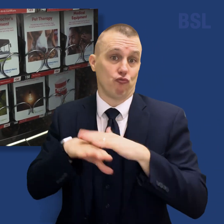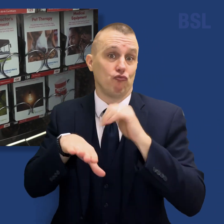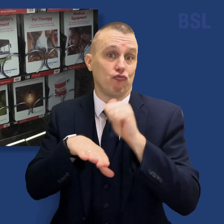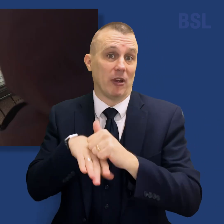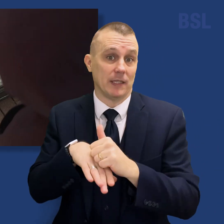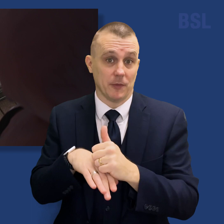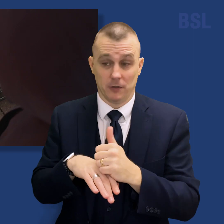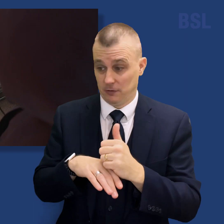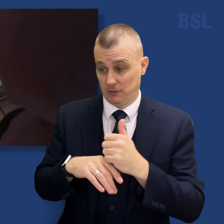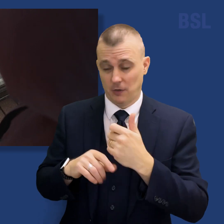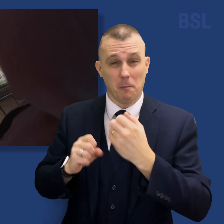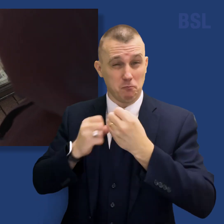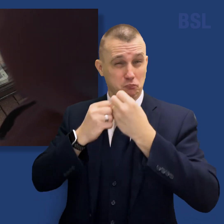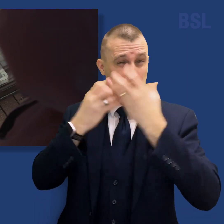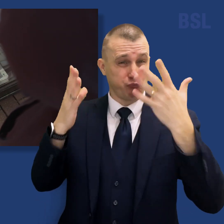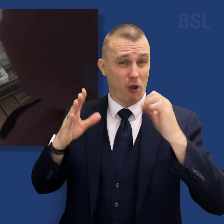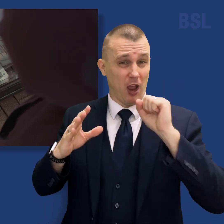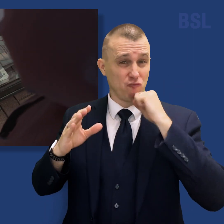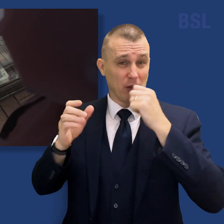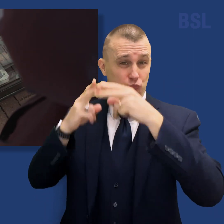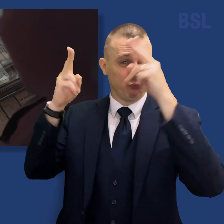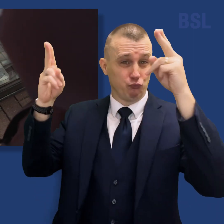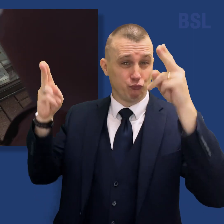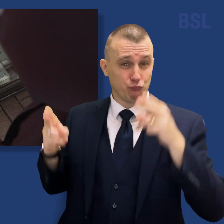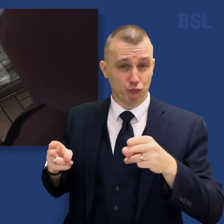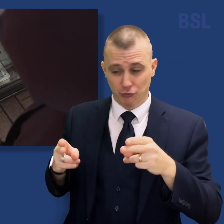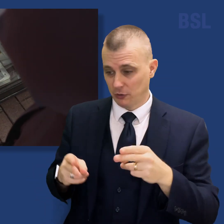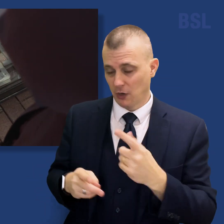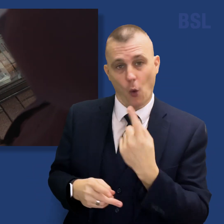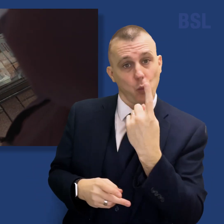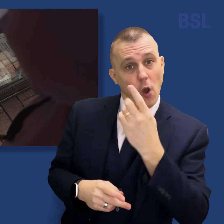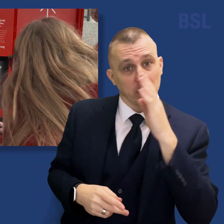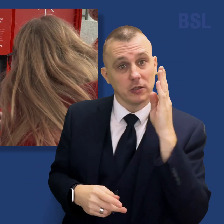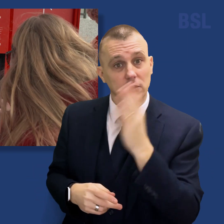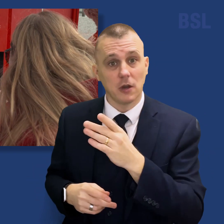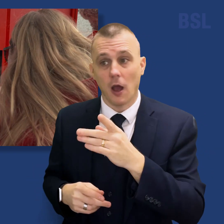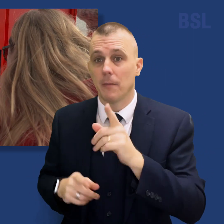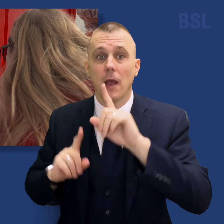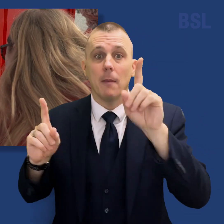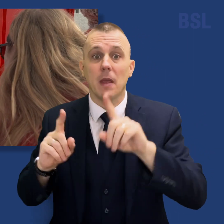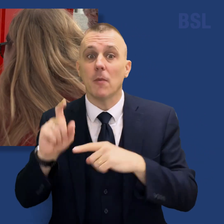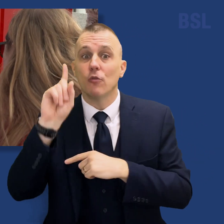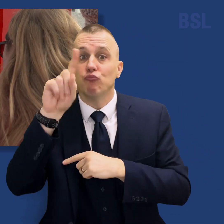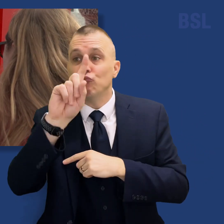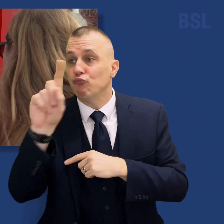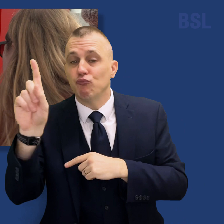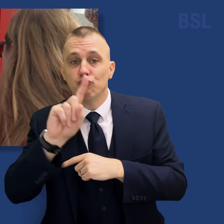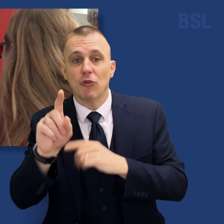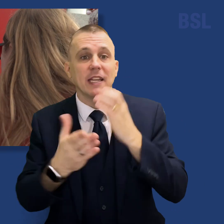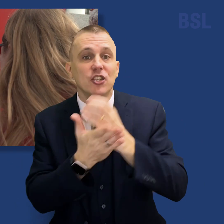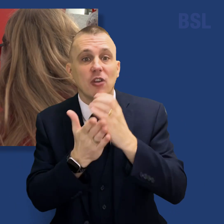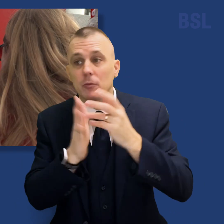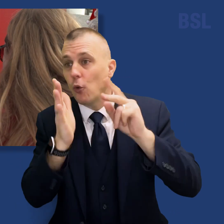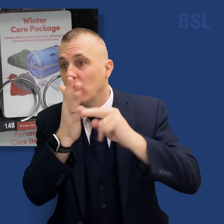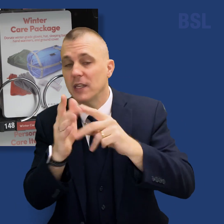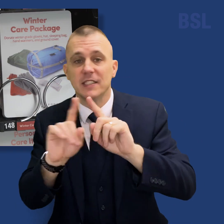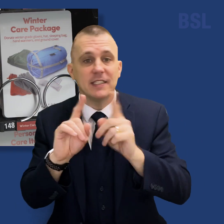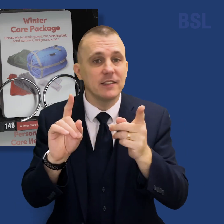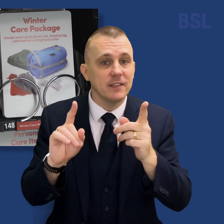Christmas time, these bright red vending machines provide a one-stop shop for a variety of charitable causes and organizations.